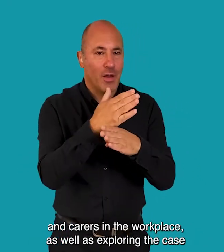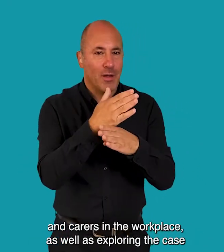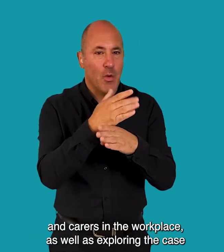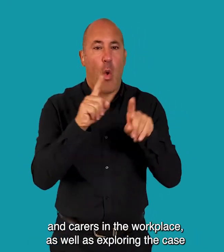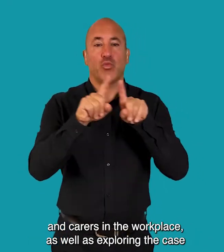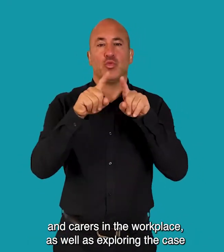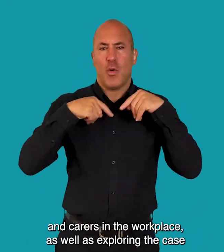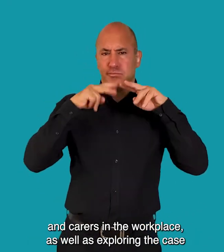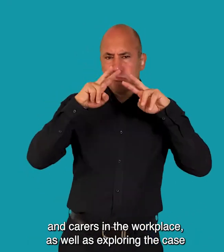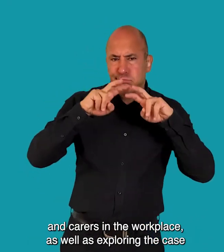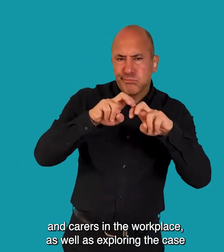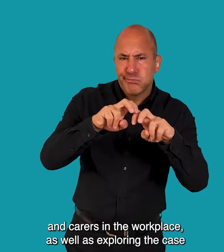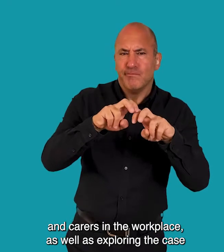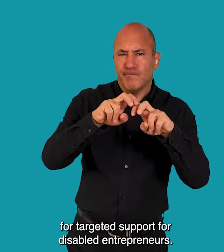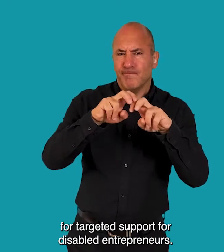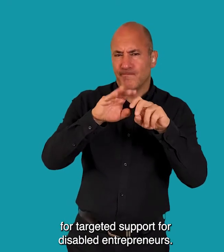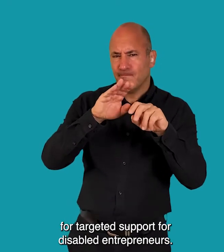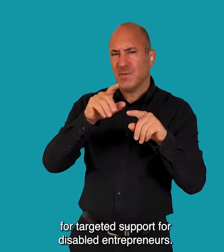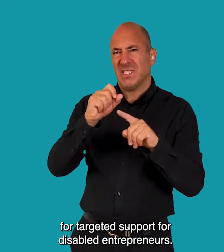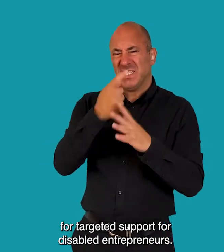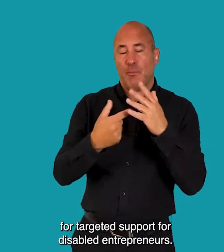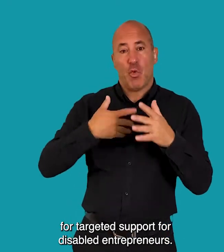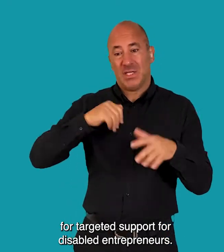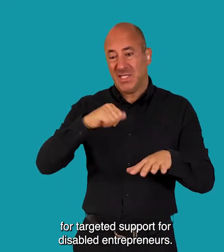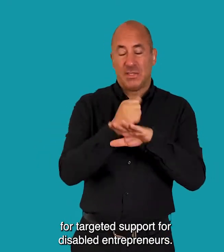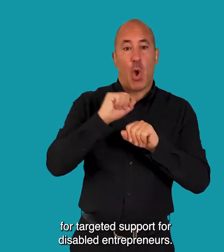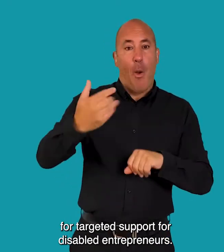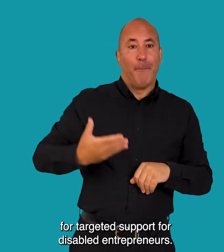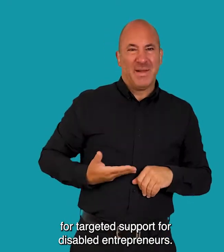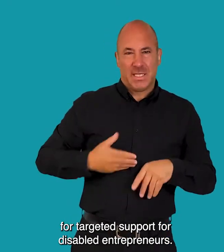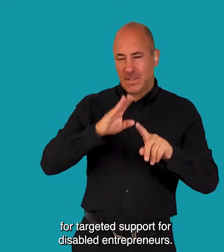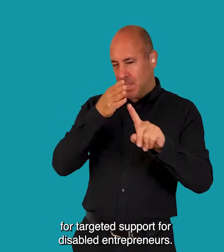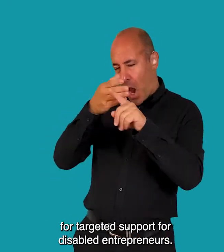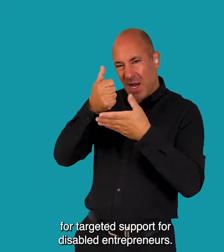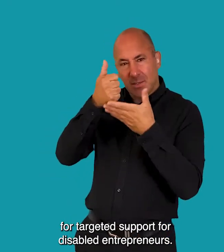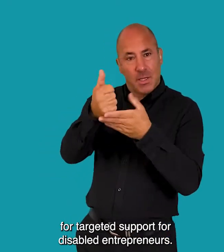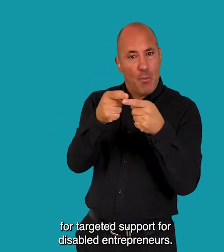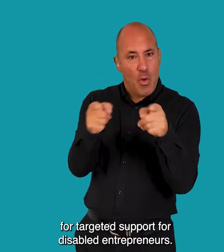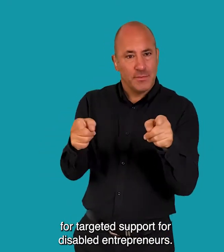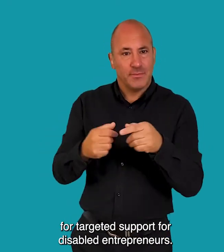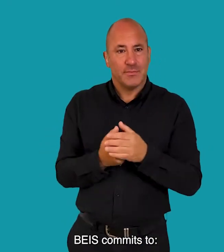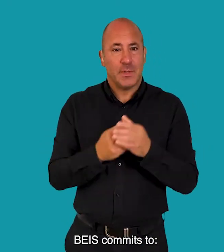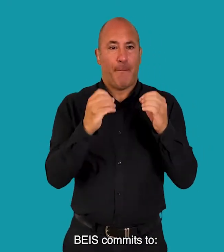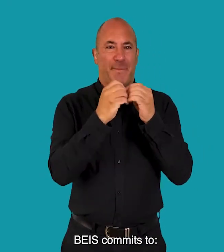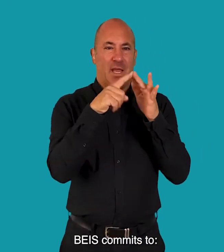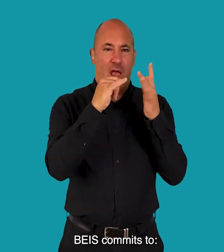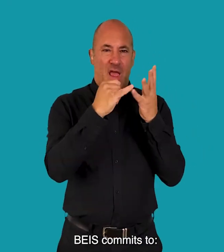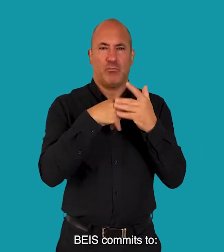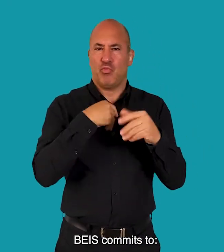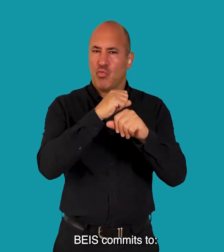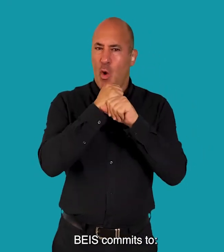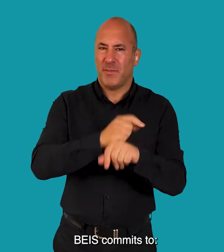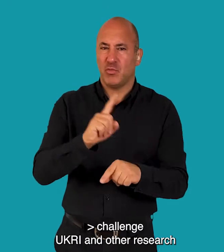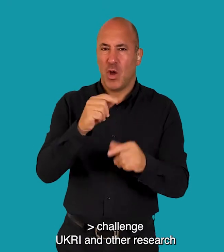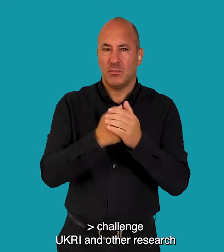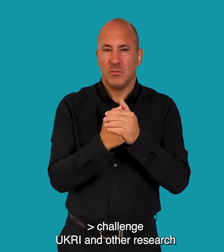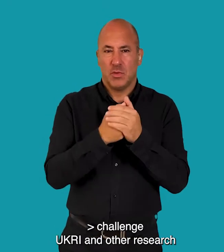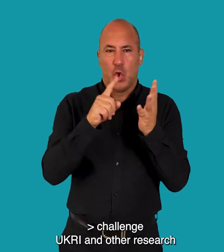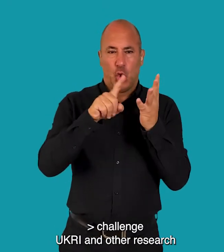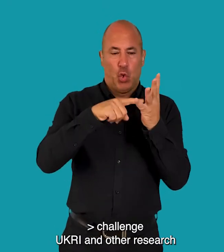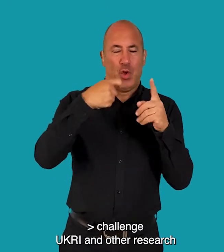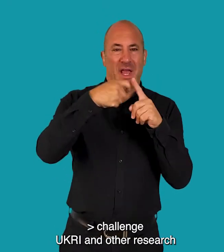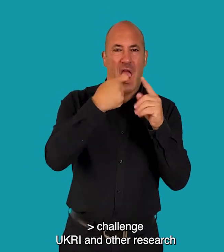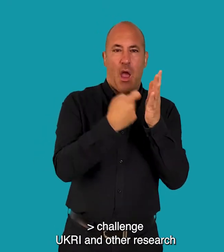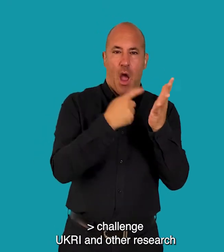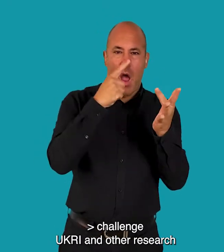As well as exploring the case for targeted support for disabled entrepreneurs BEIS commits to Challenge